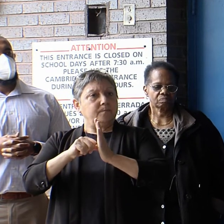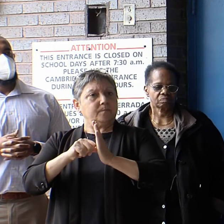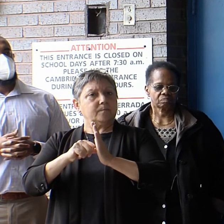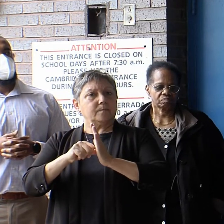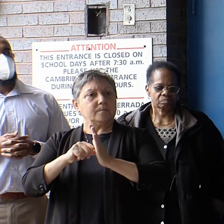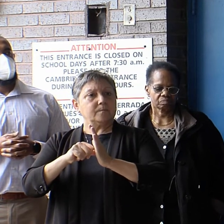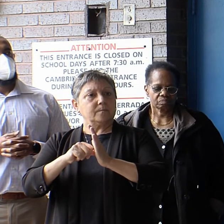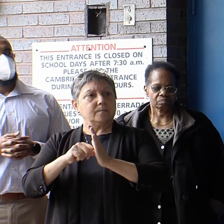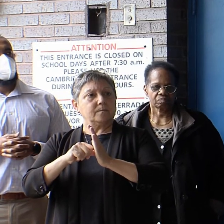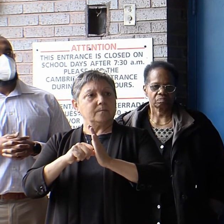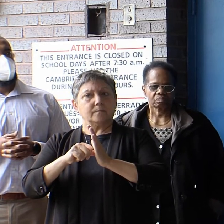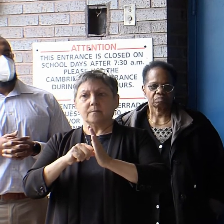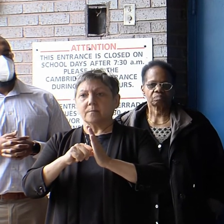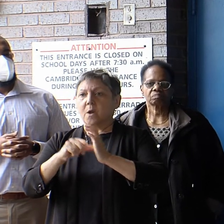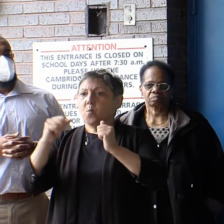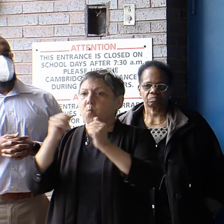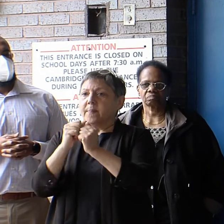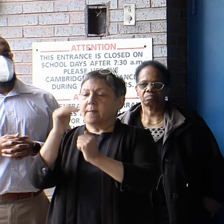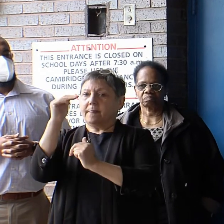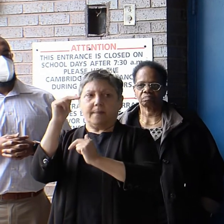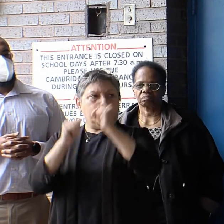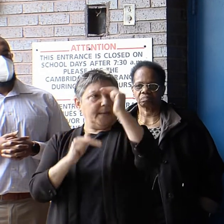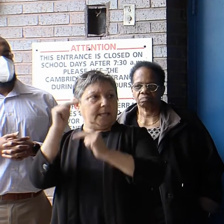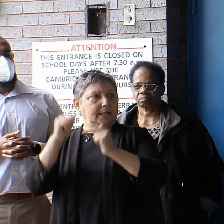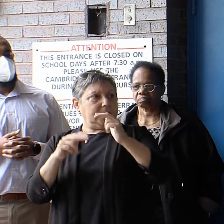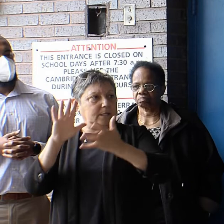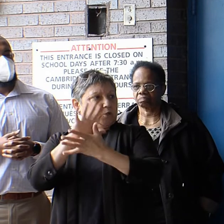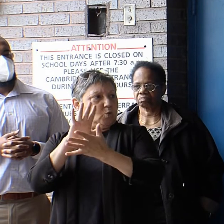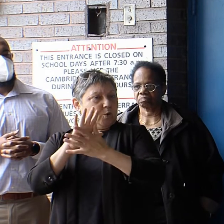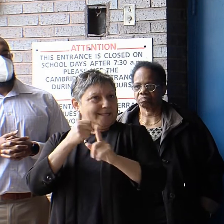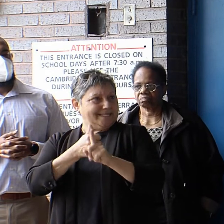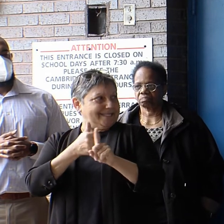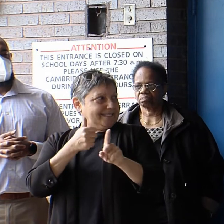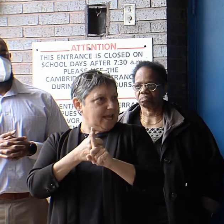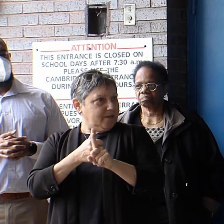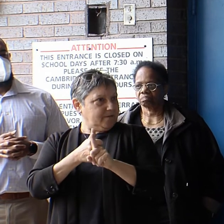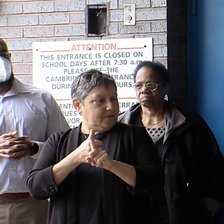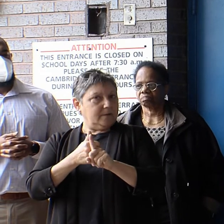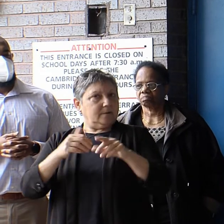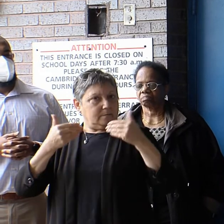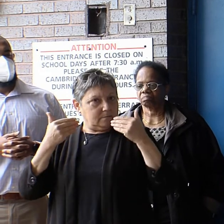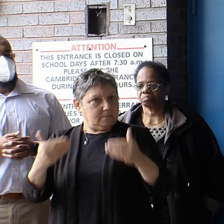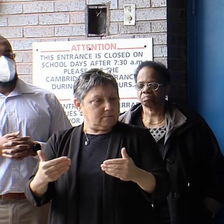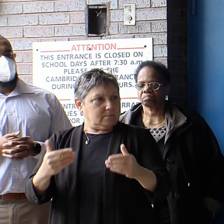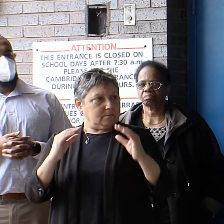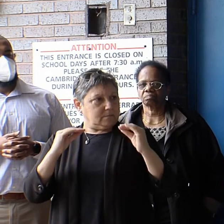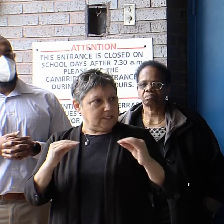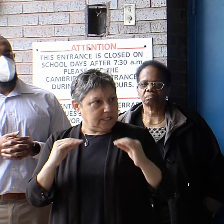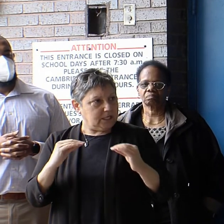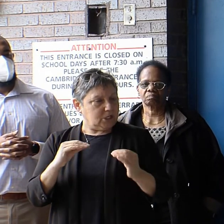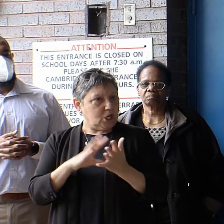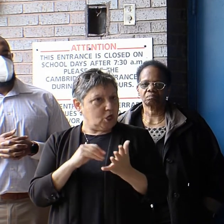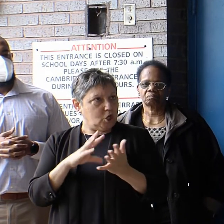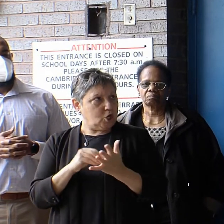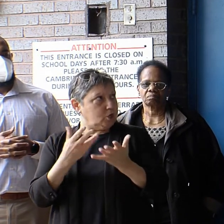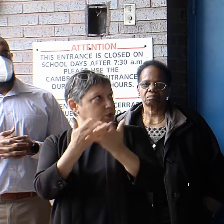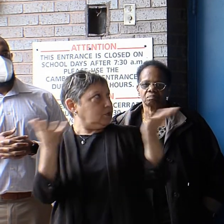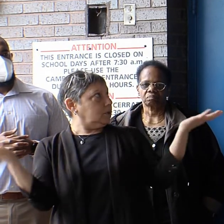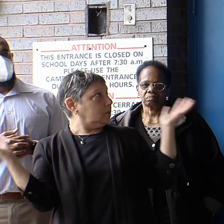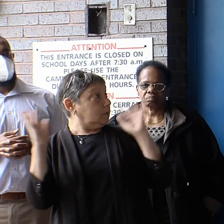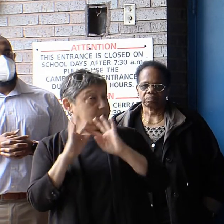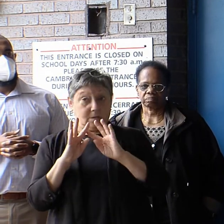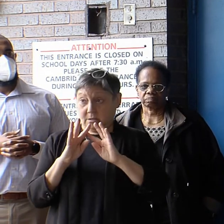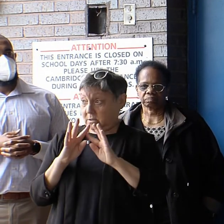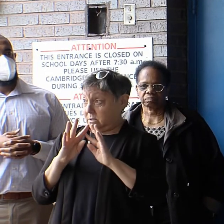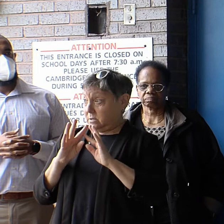send in the buildings that we provide for our teachers and students to do the business of education. Are they places that are